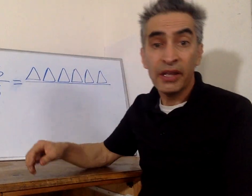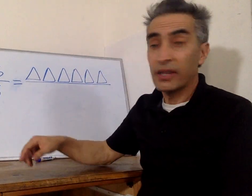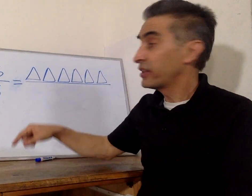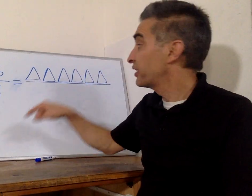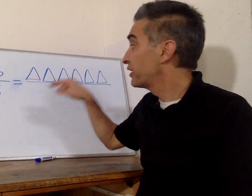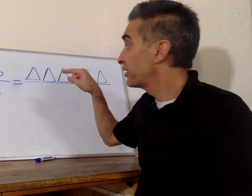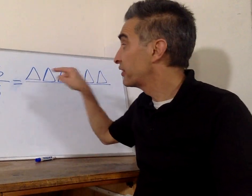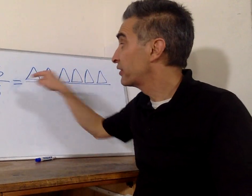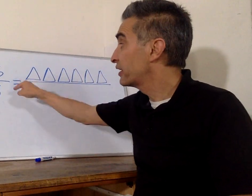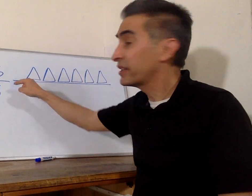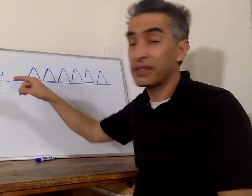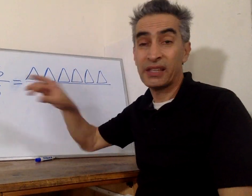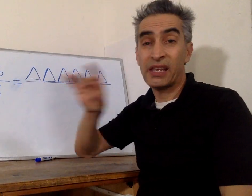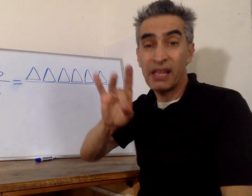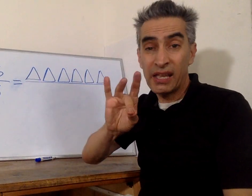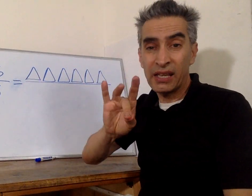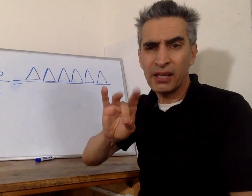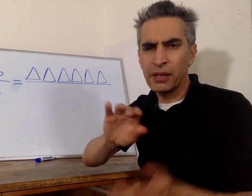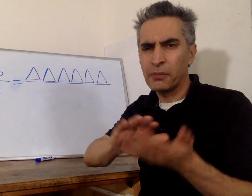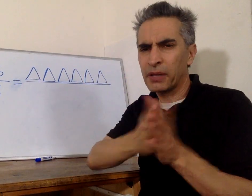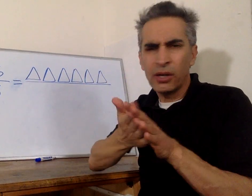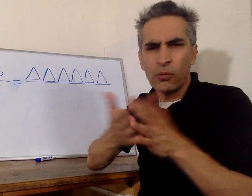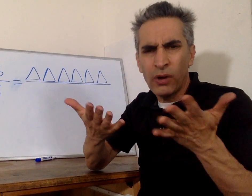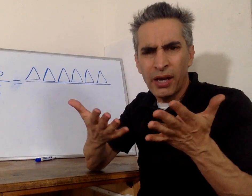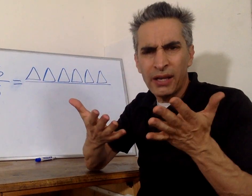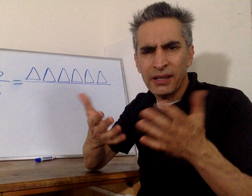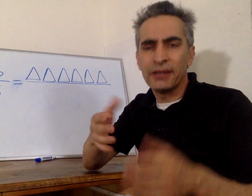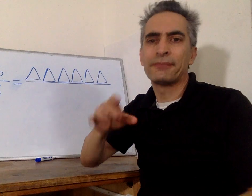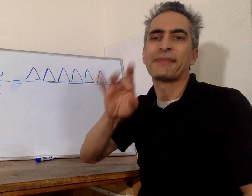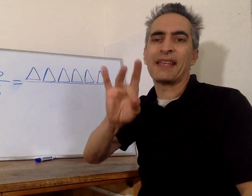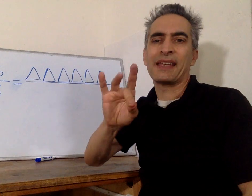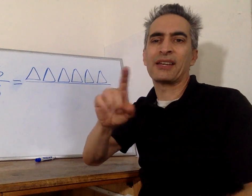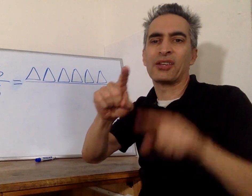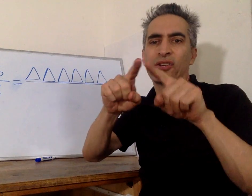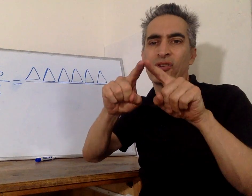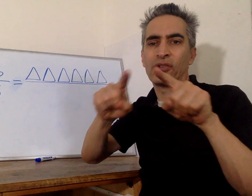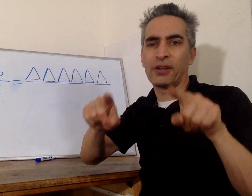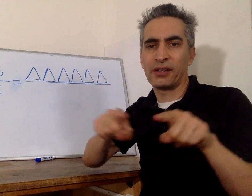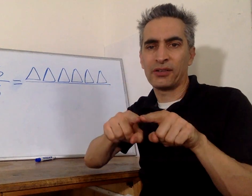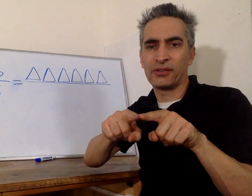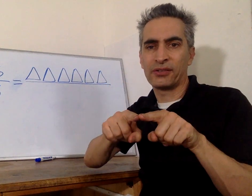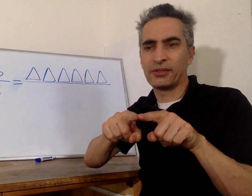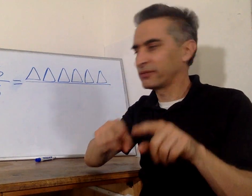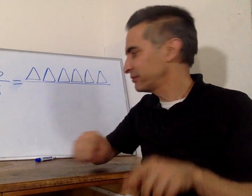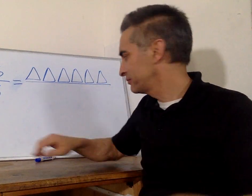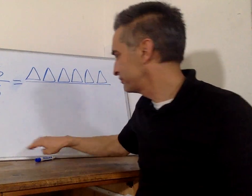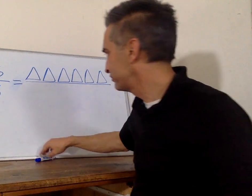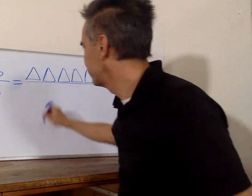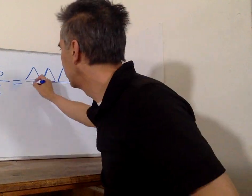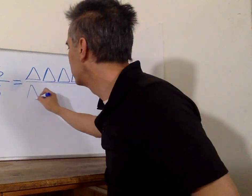And this eight becomes eight triangles. Six